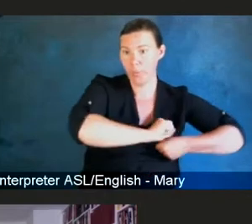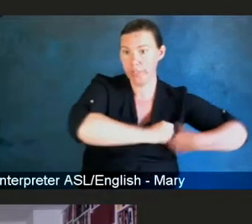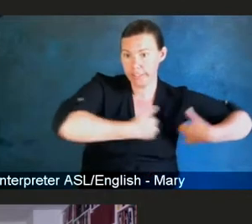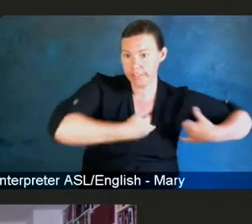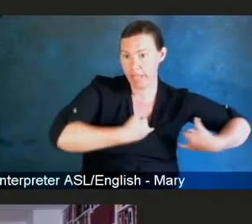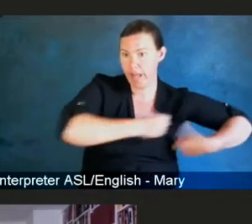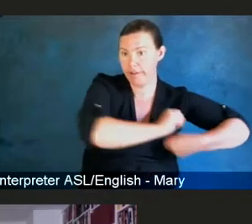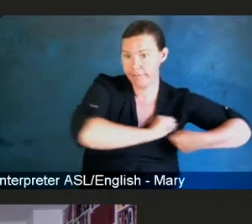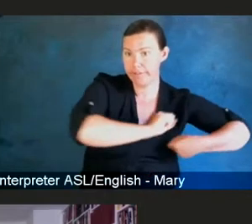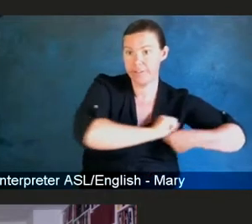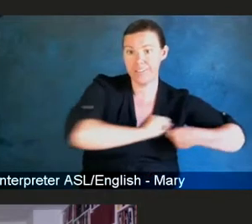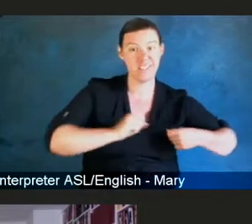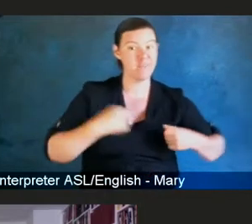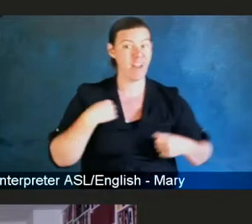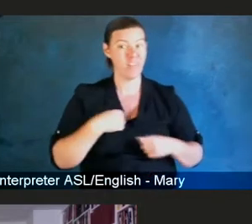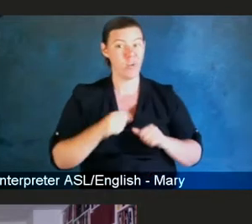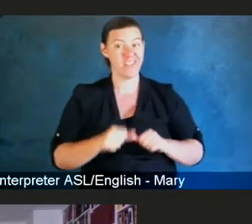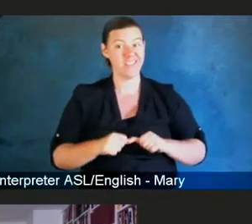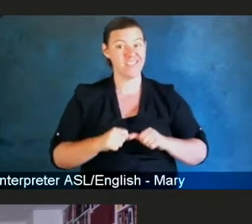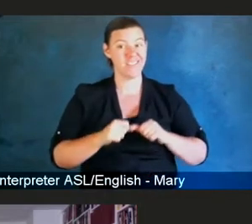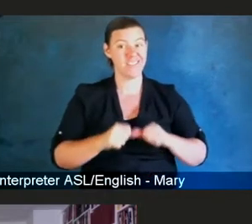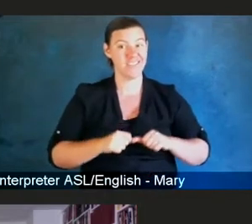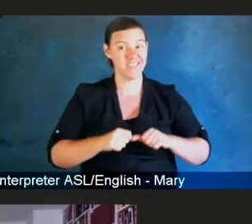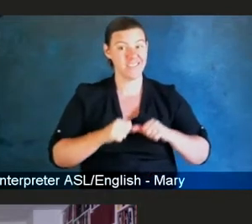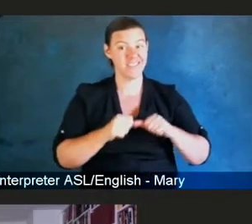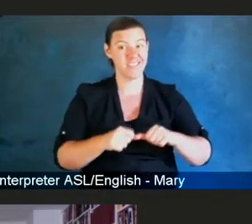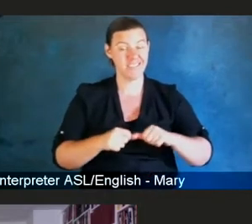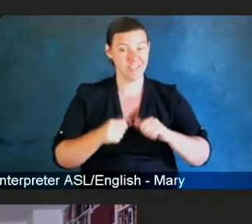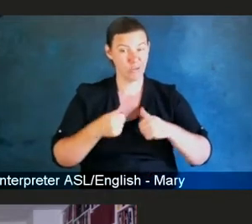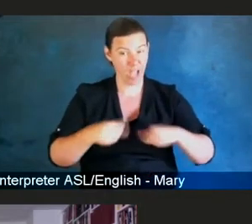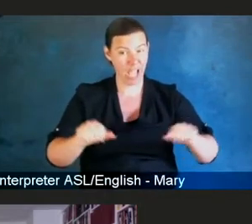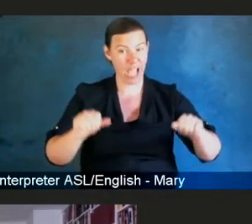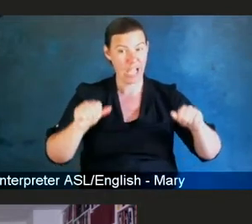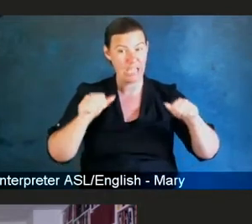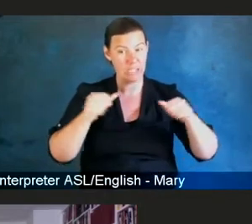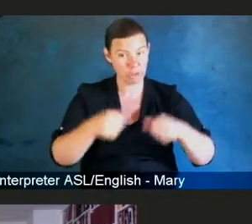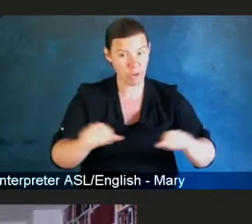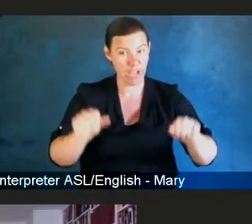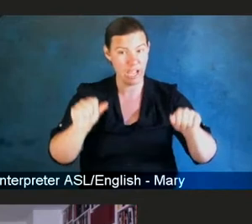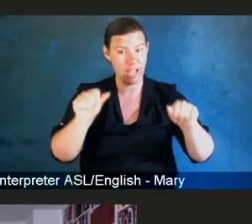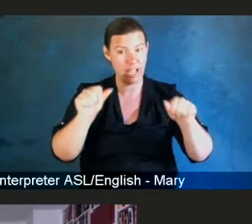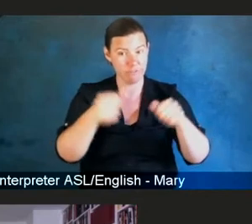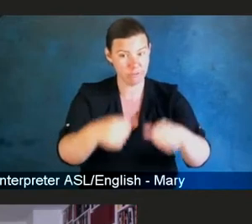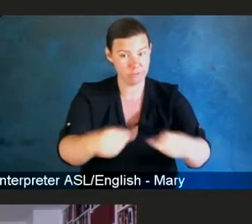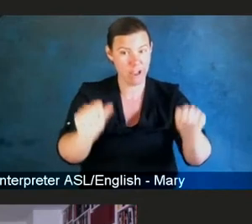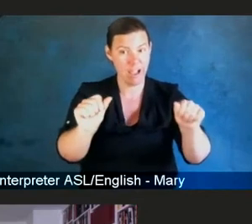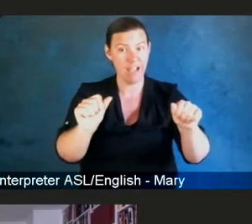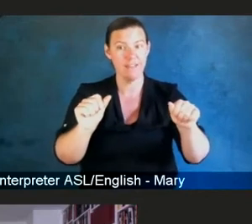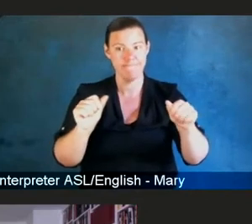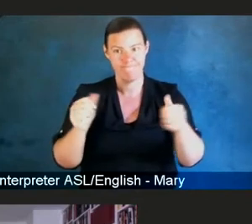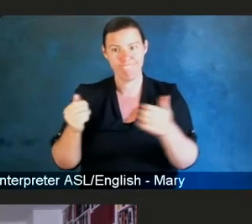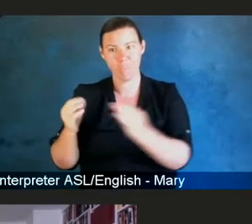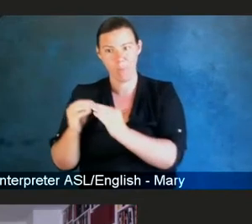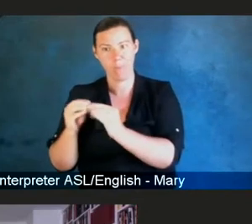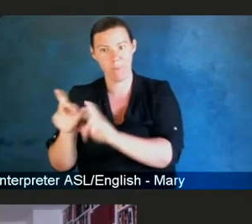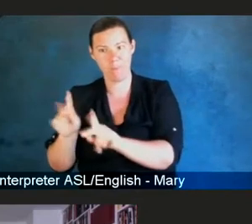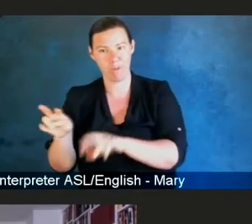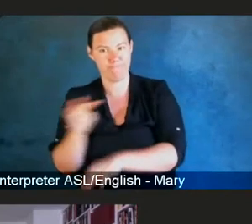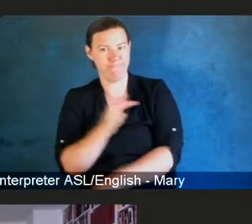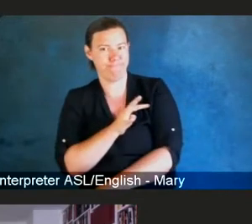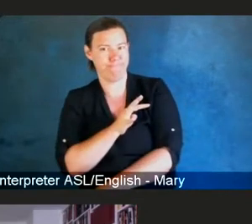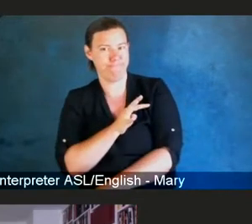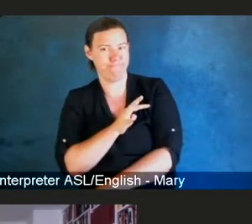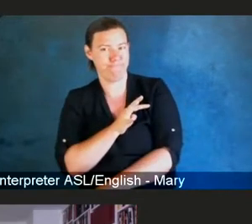longer that we go on trying to develop a vaccine, some persons will certainly begin to say that